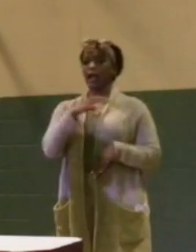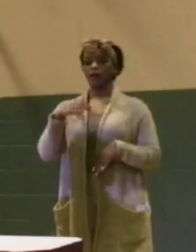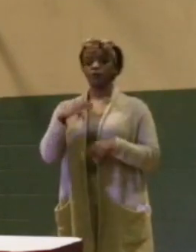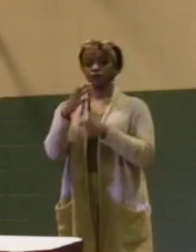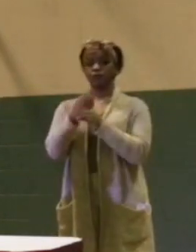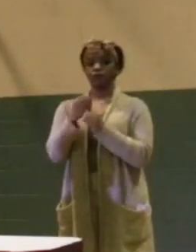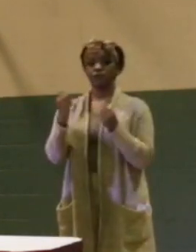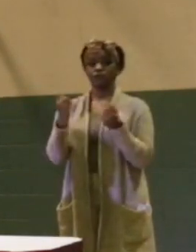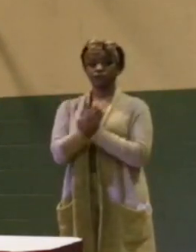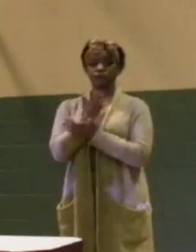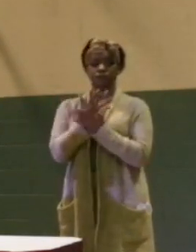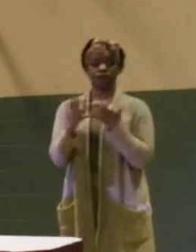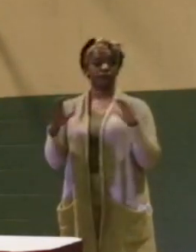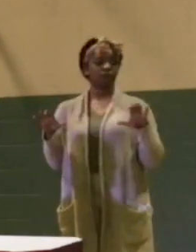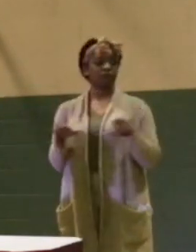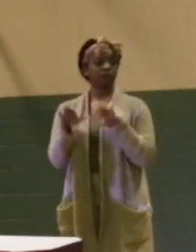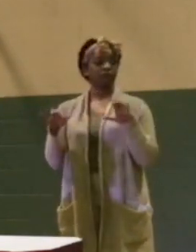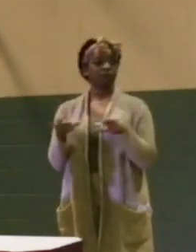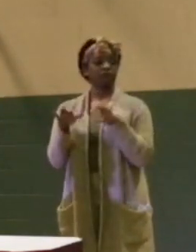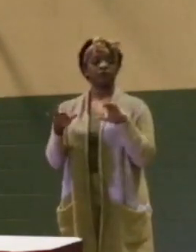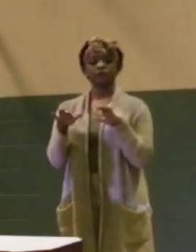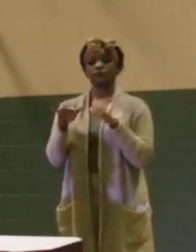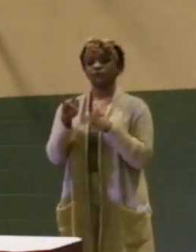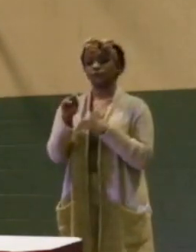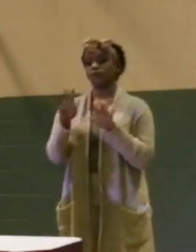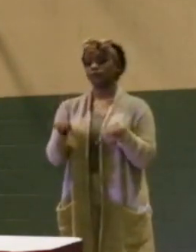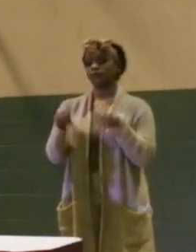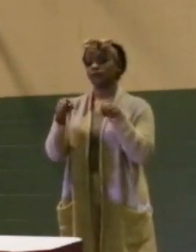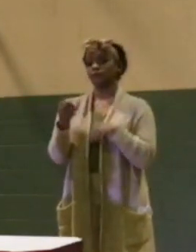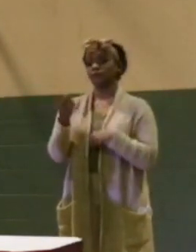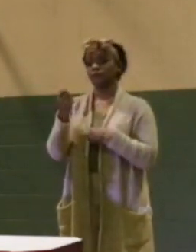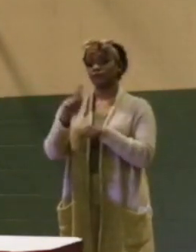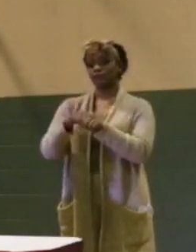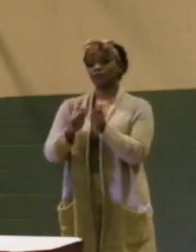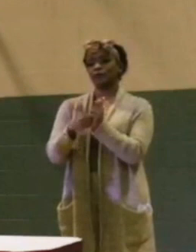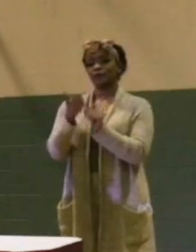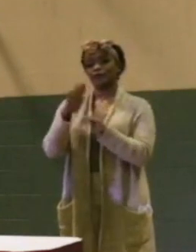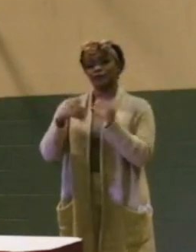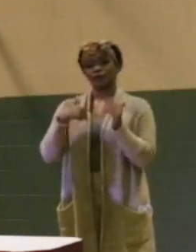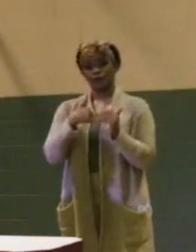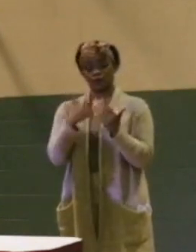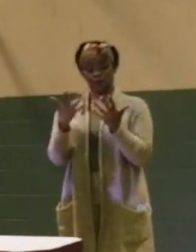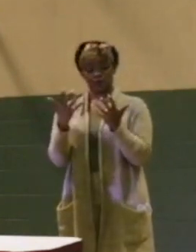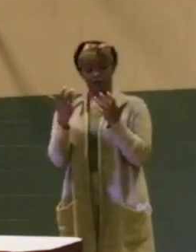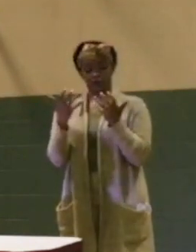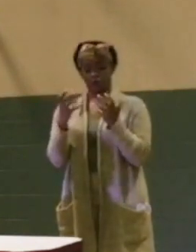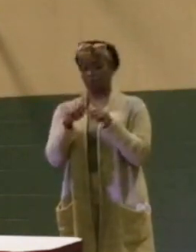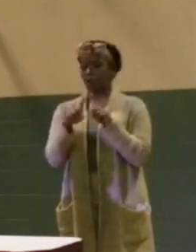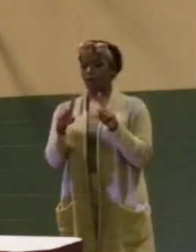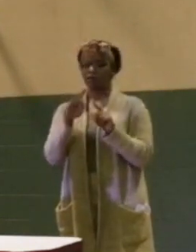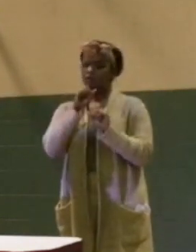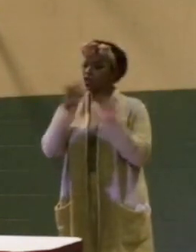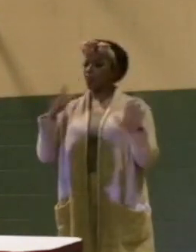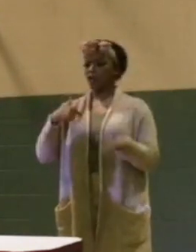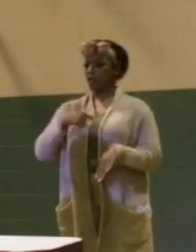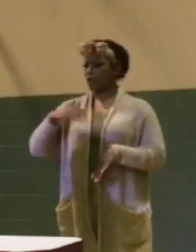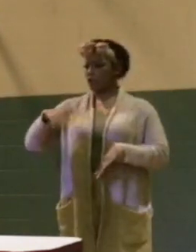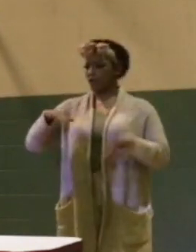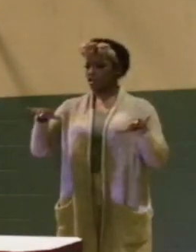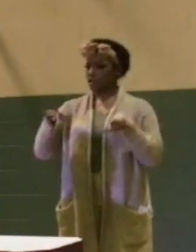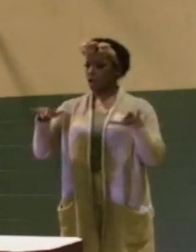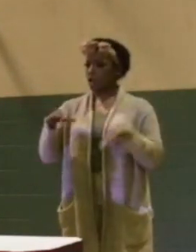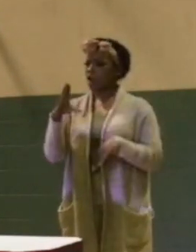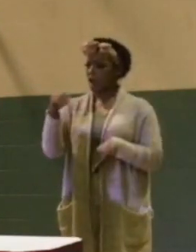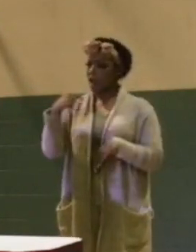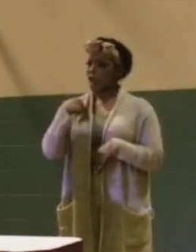done. It takes a little longer than we'd like to, but there's nothing that hasn't been done. And it's important to remember, and I hope my